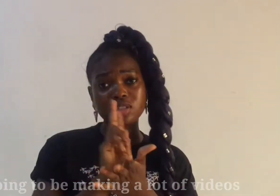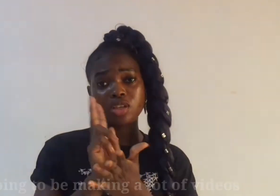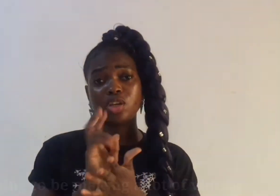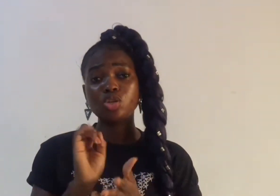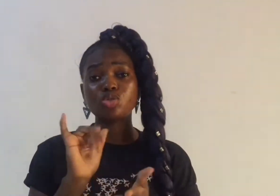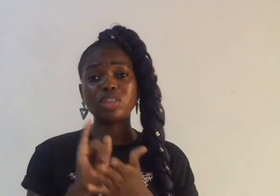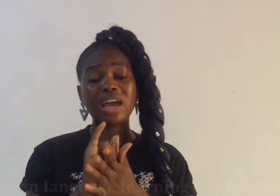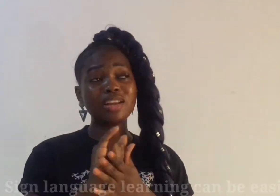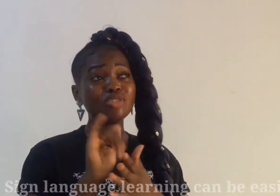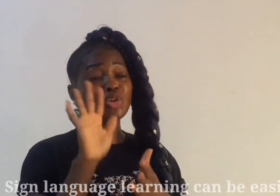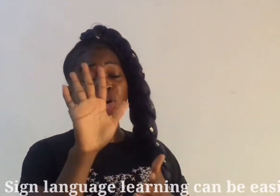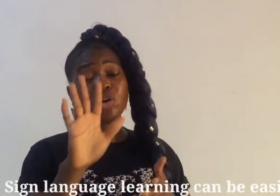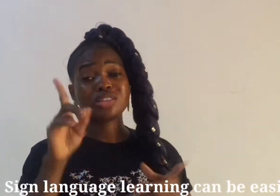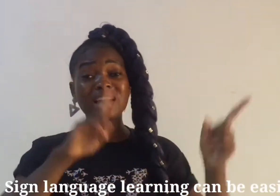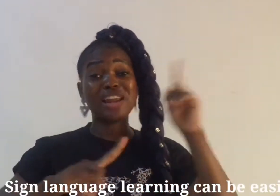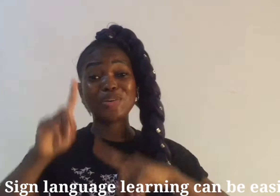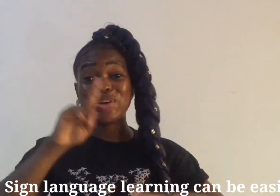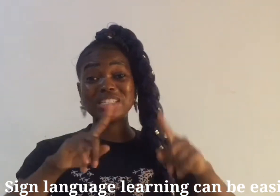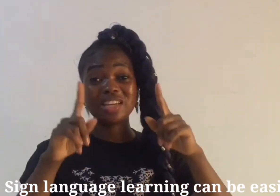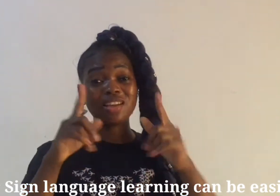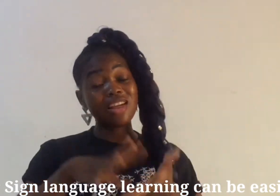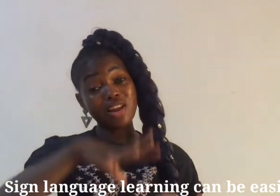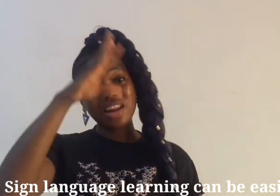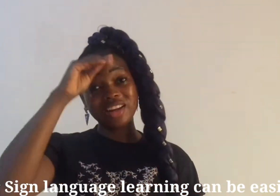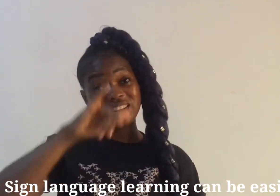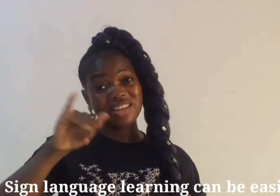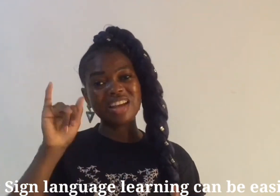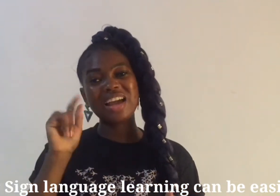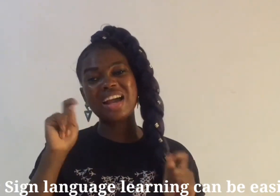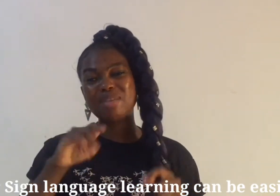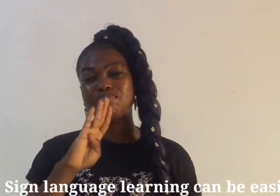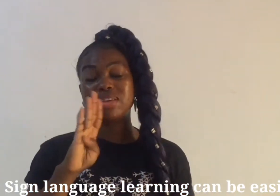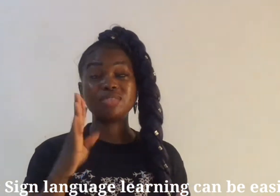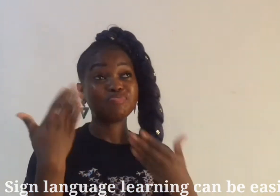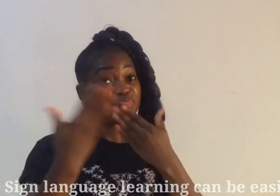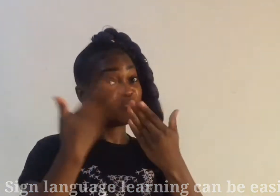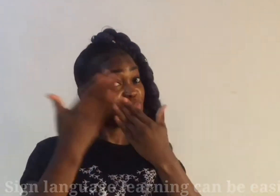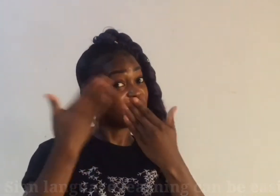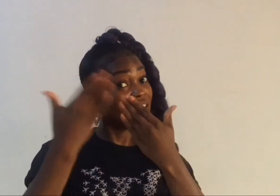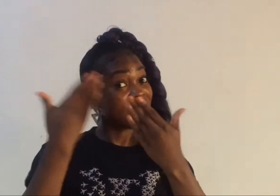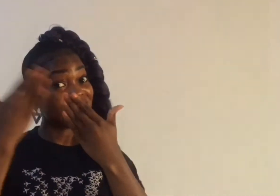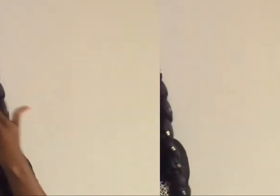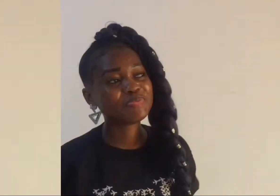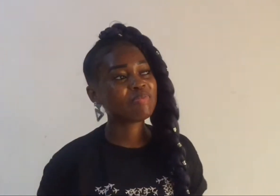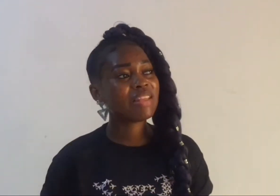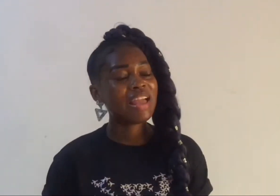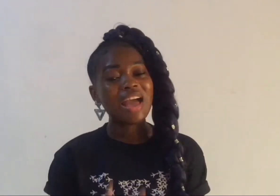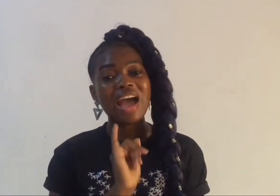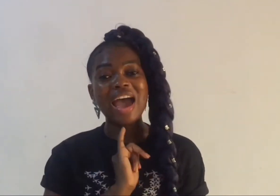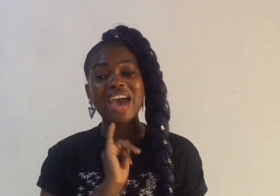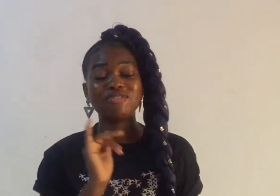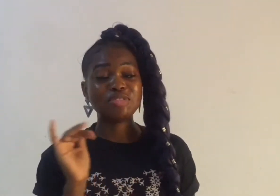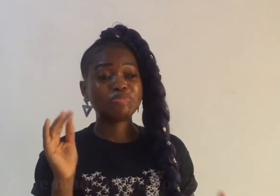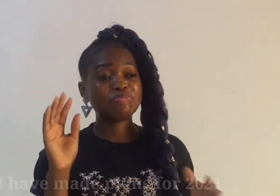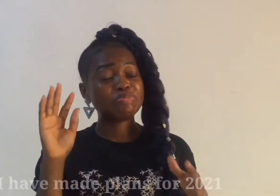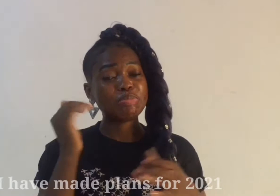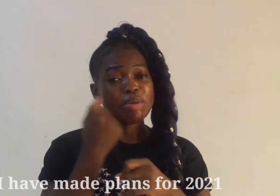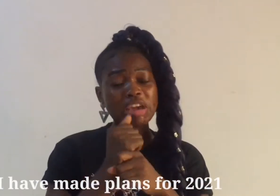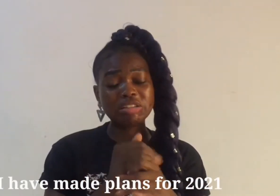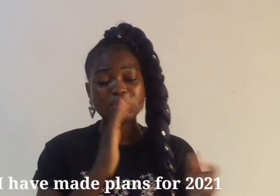so that your sign language learning can be easy I have made